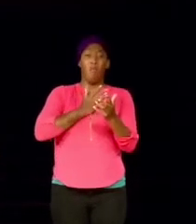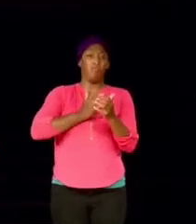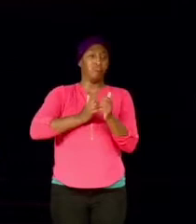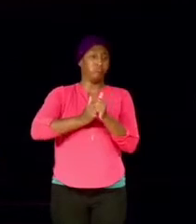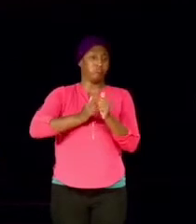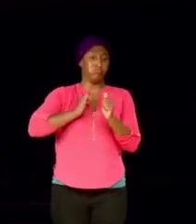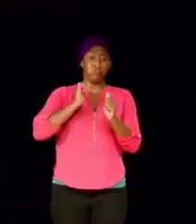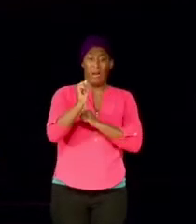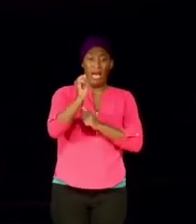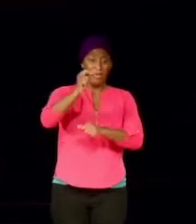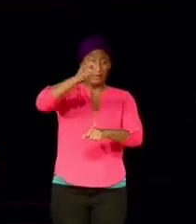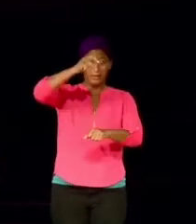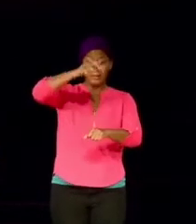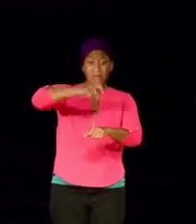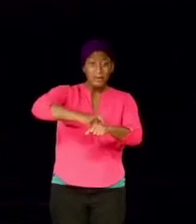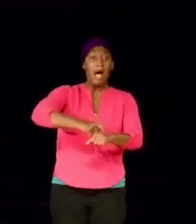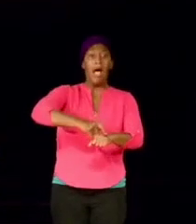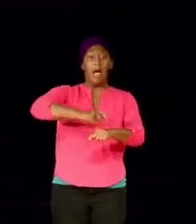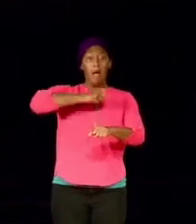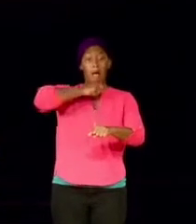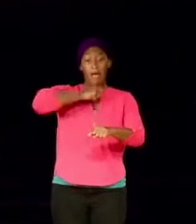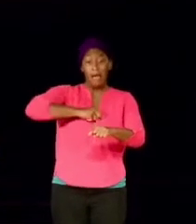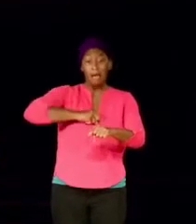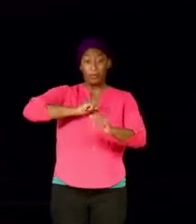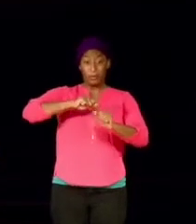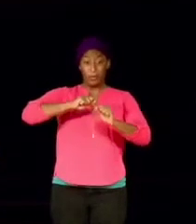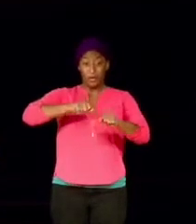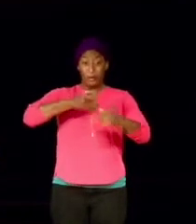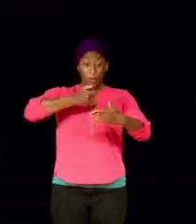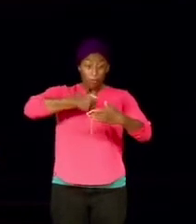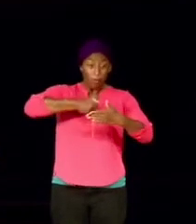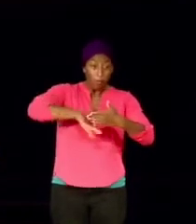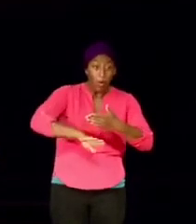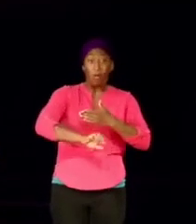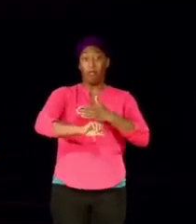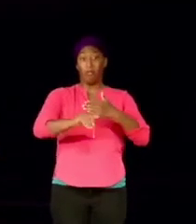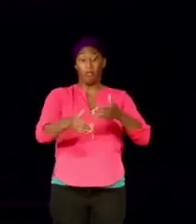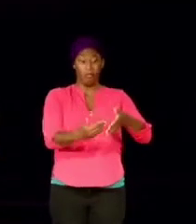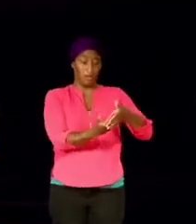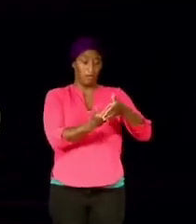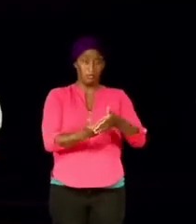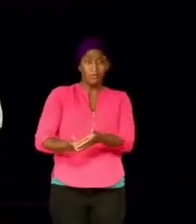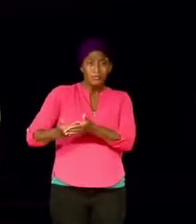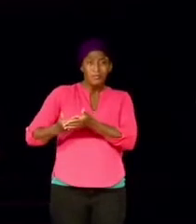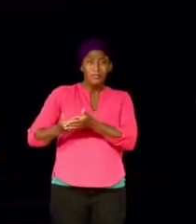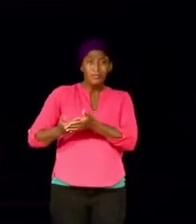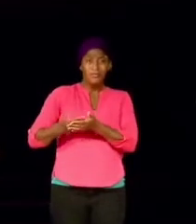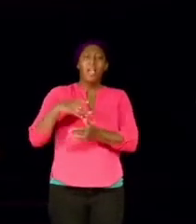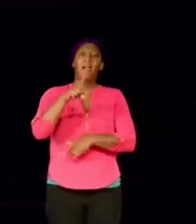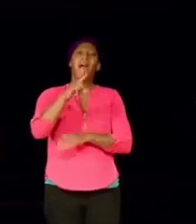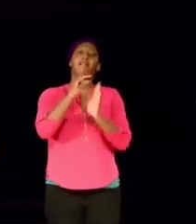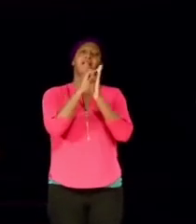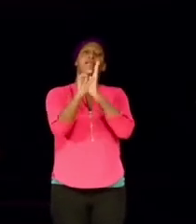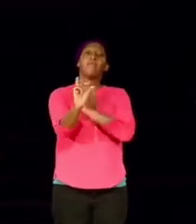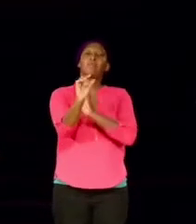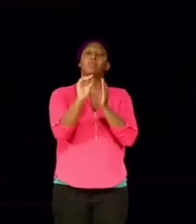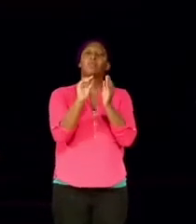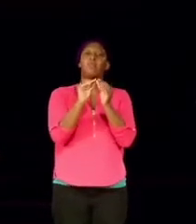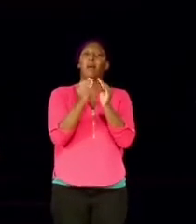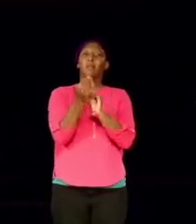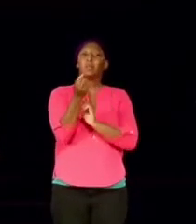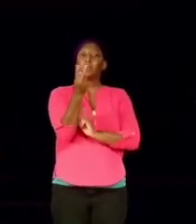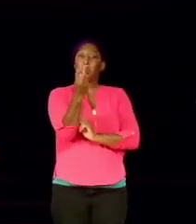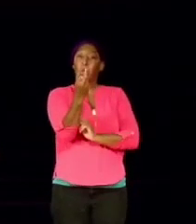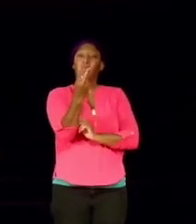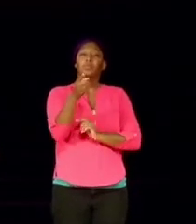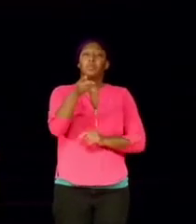the age of having children. So at verse number 12, hone in with me.